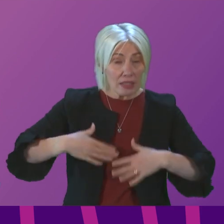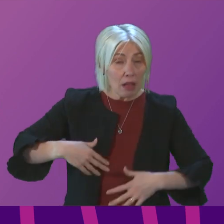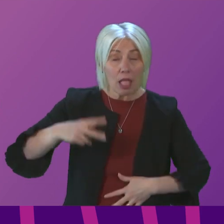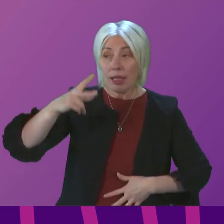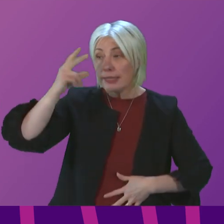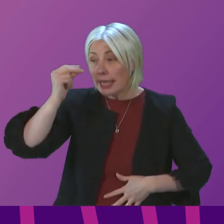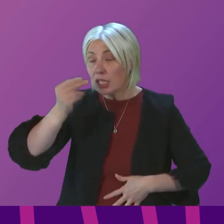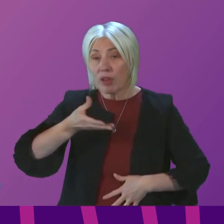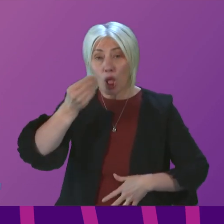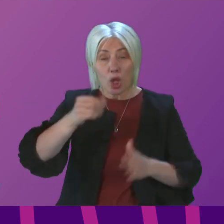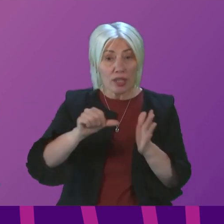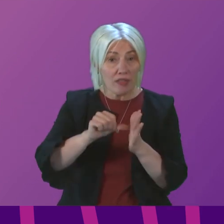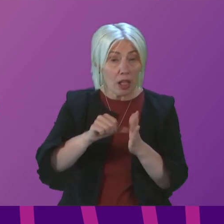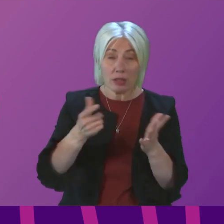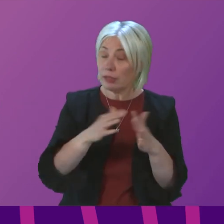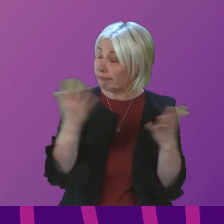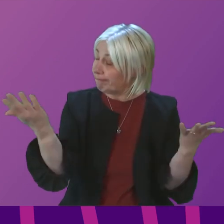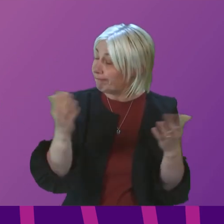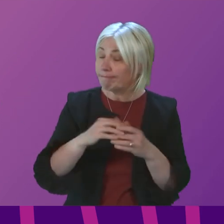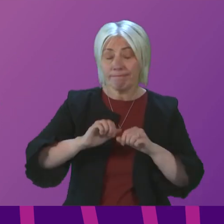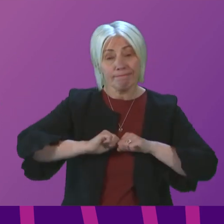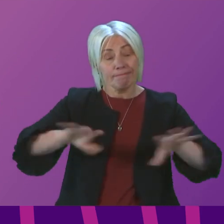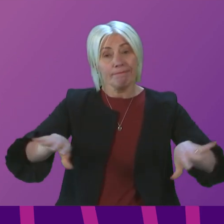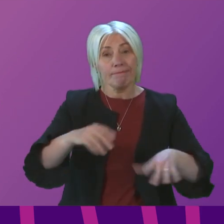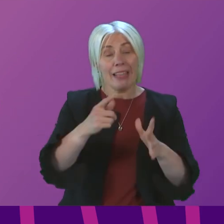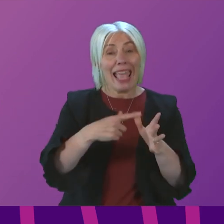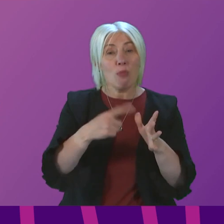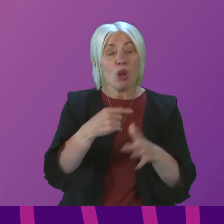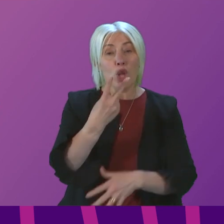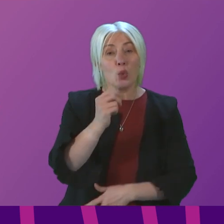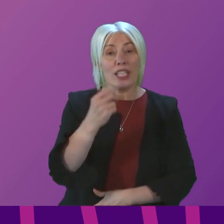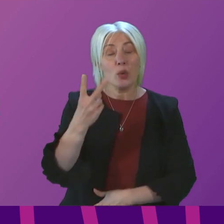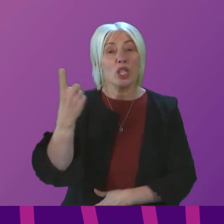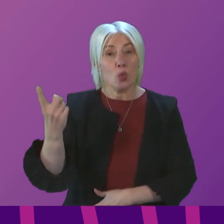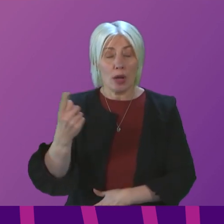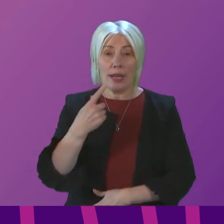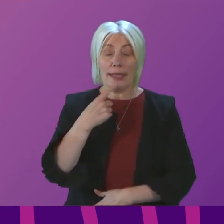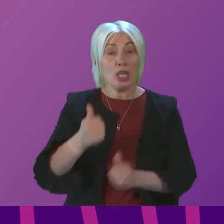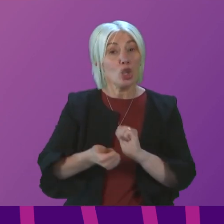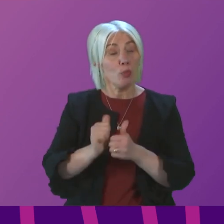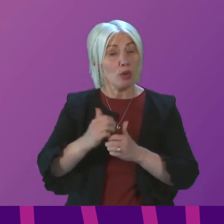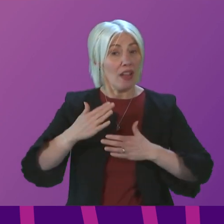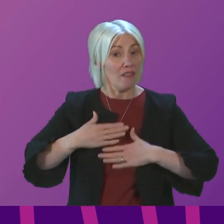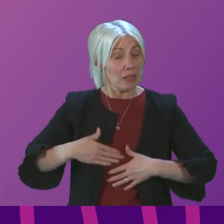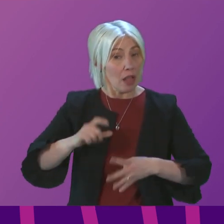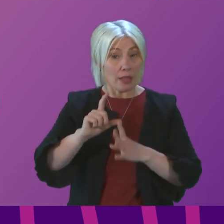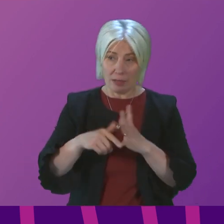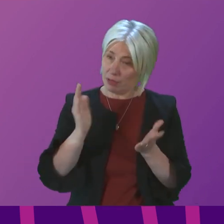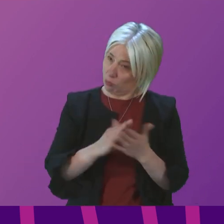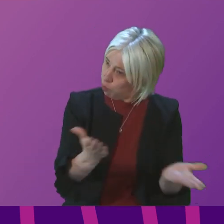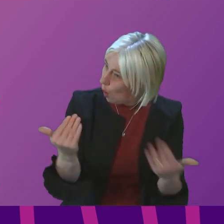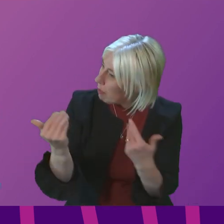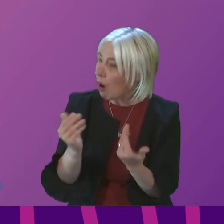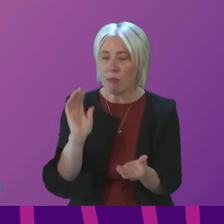disabilities. This launched in April 2021 and sets a clear vision that sport and physical activity in Scotland is welcoming and inclusive